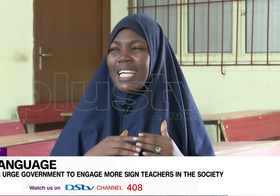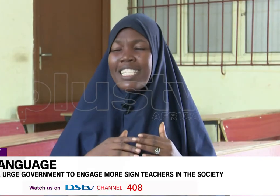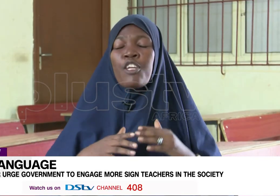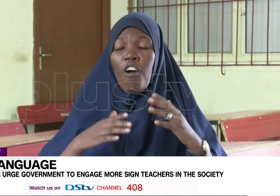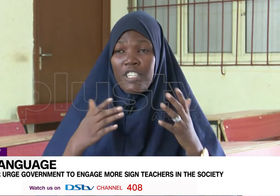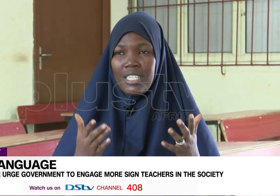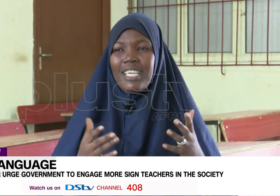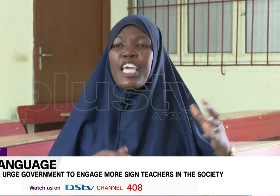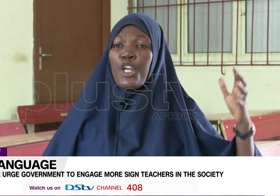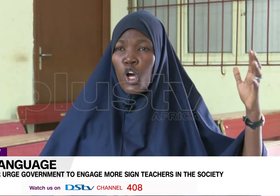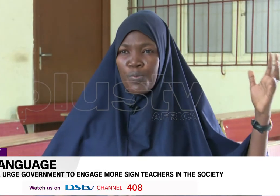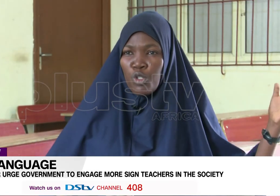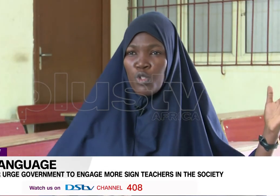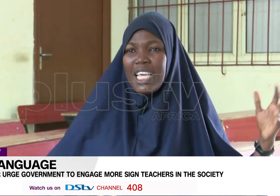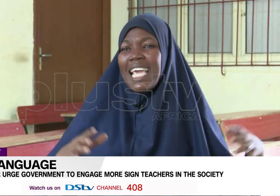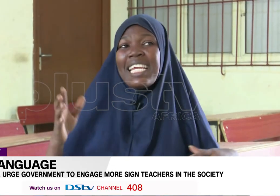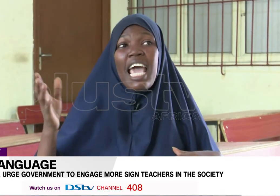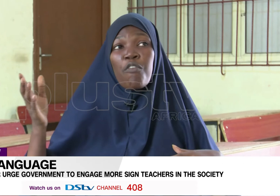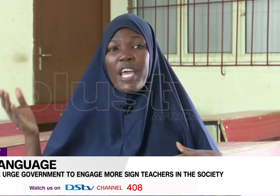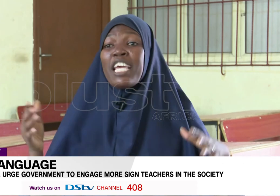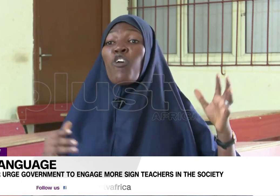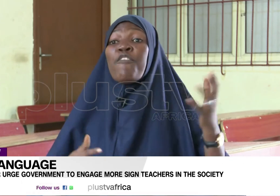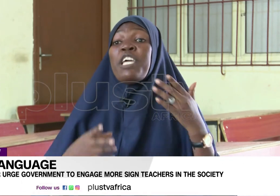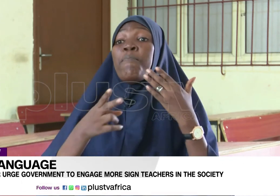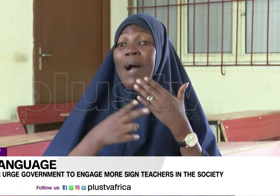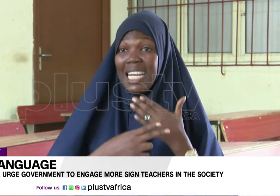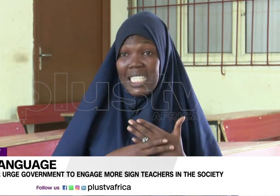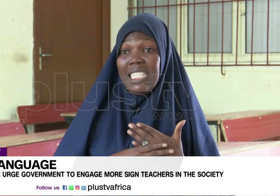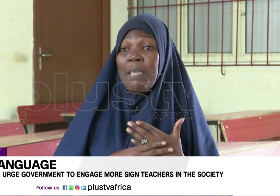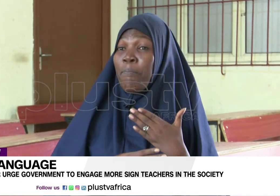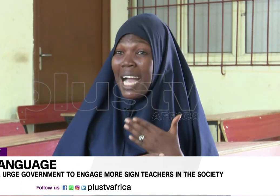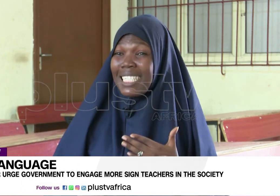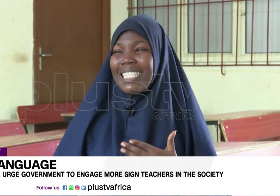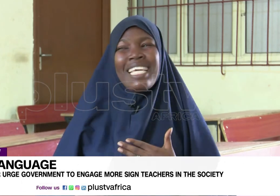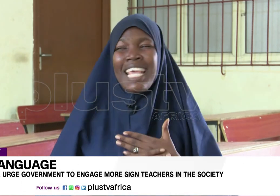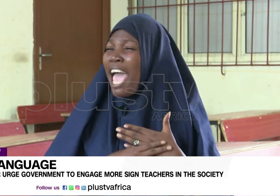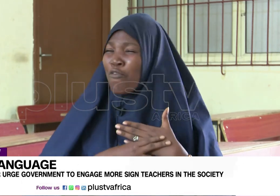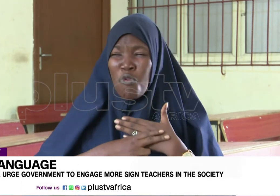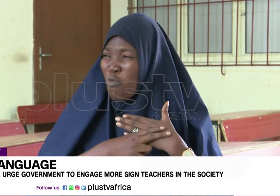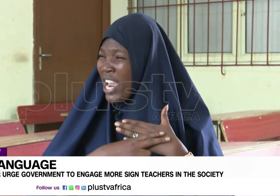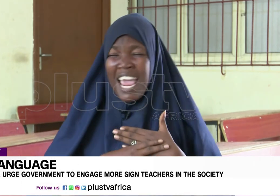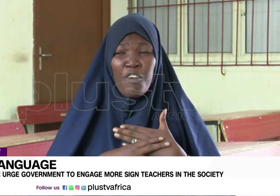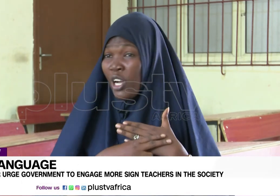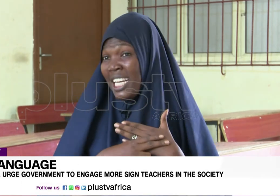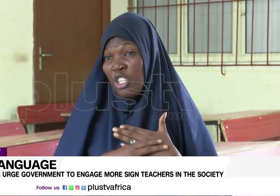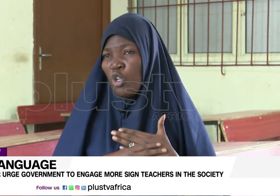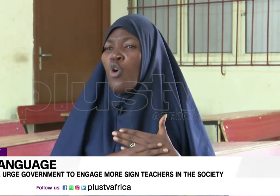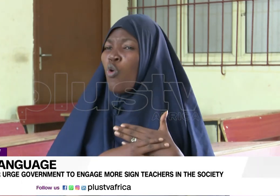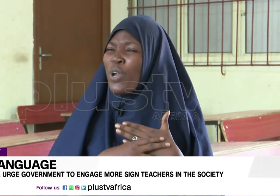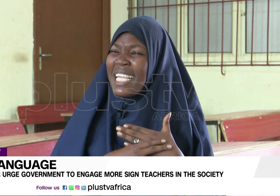that in offices, in hospitals, in everywhere, even in banks. In banks. In everywhere. Every organization. We